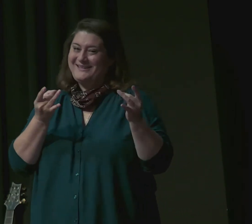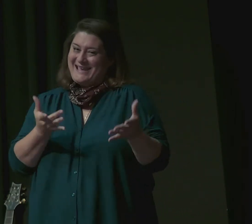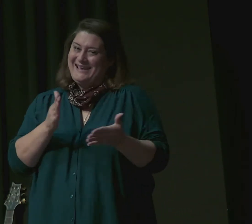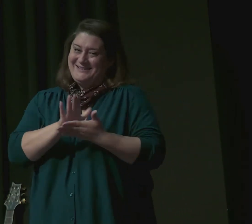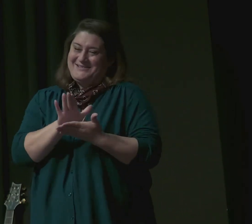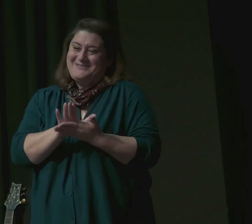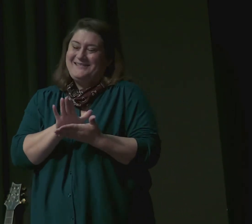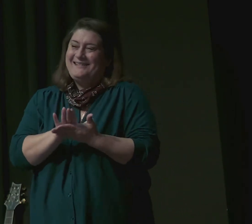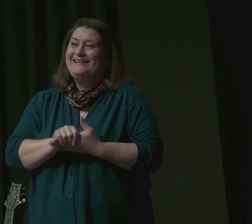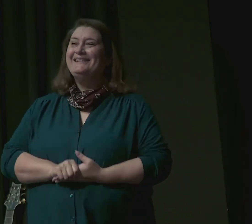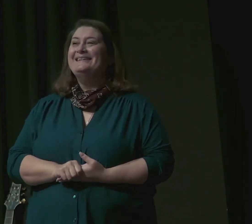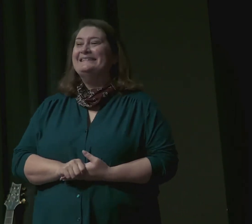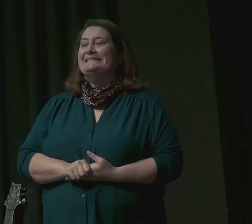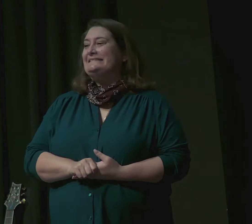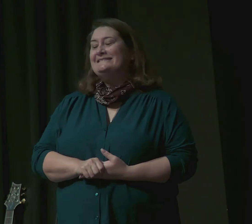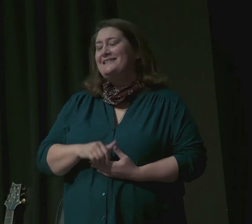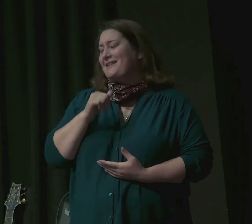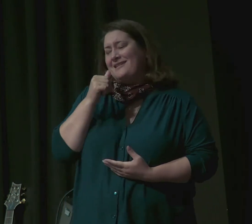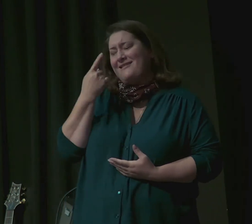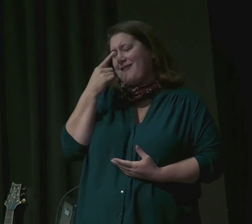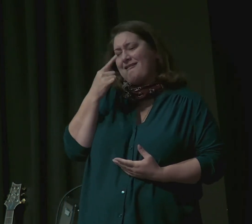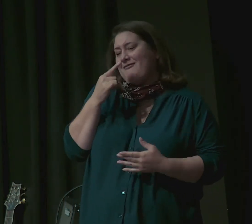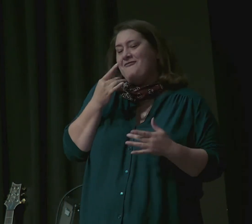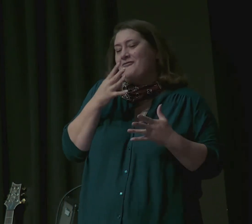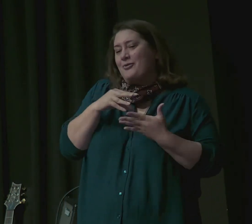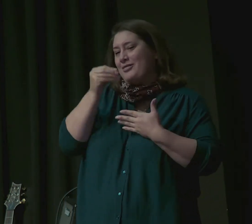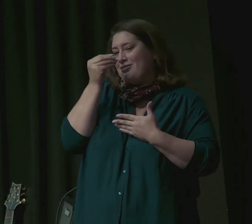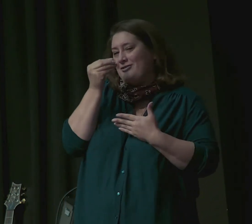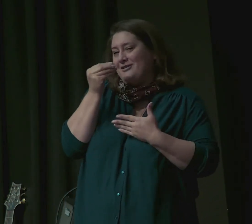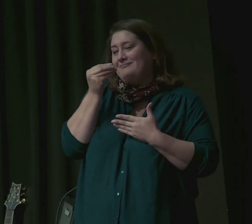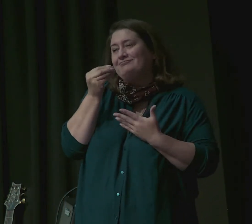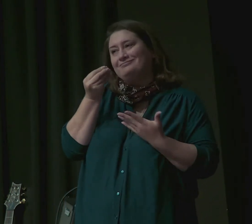Not because of the learning. Oh man, you hated tests.